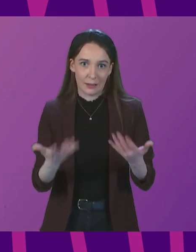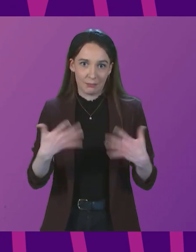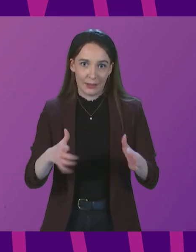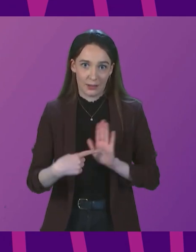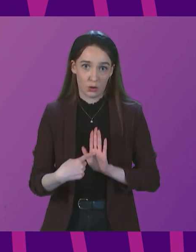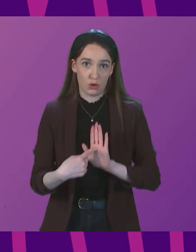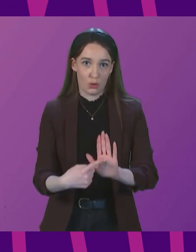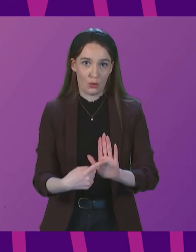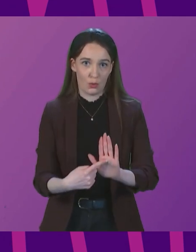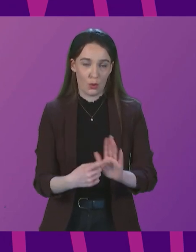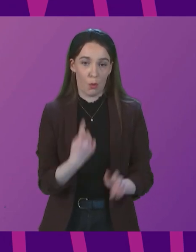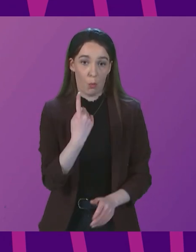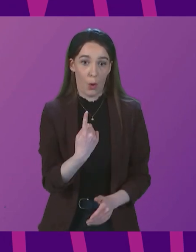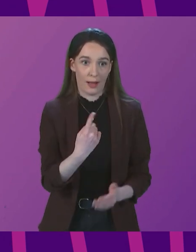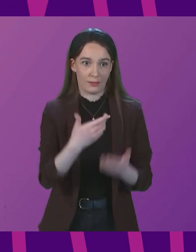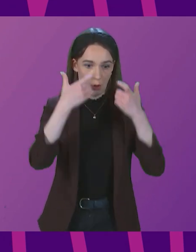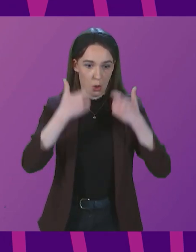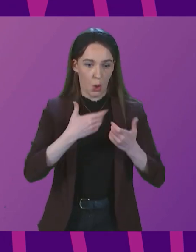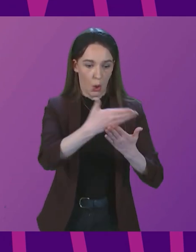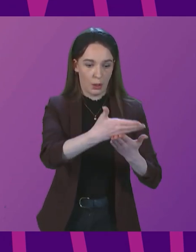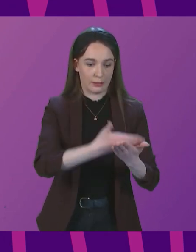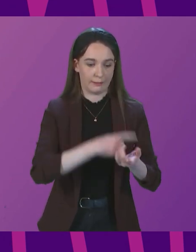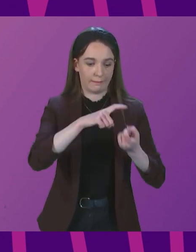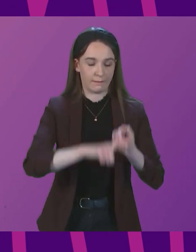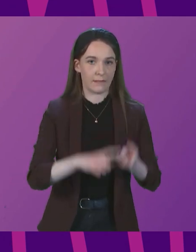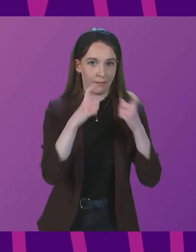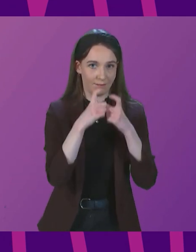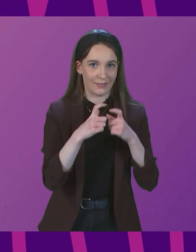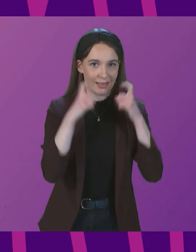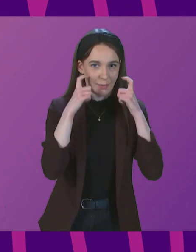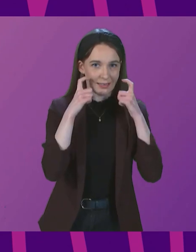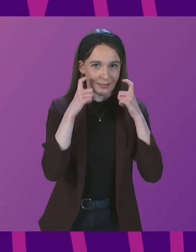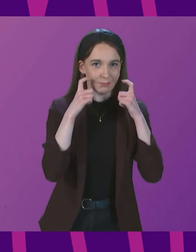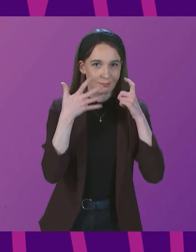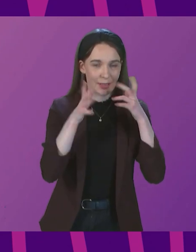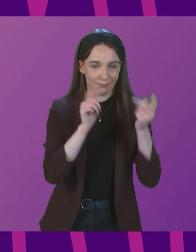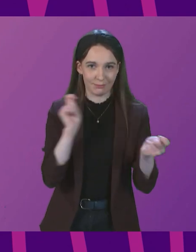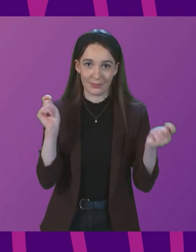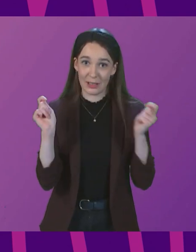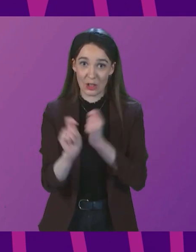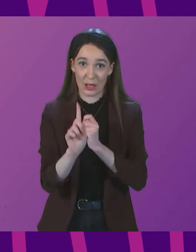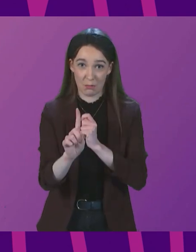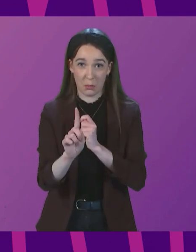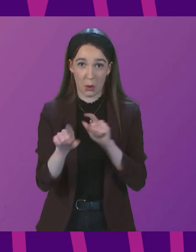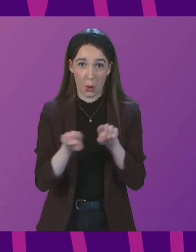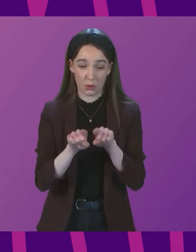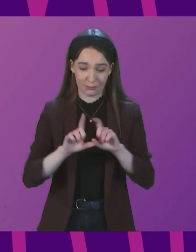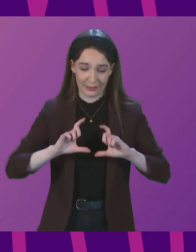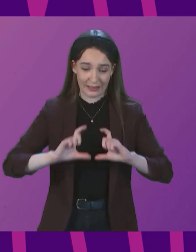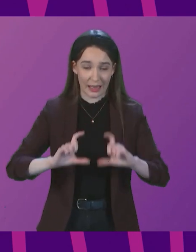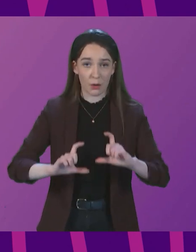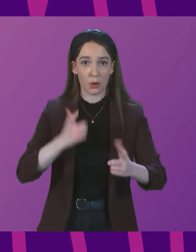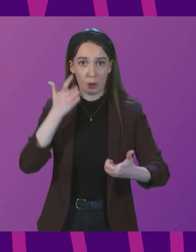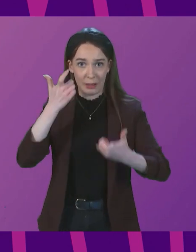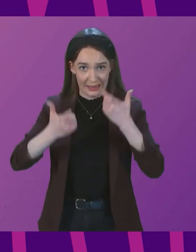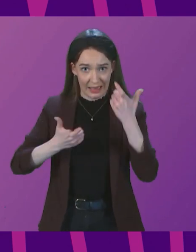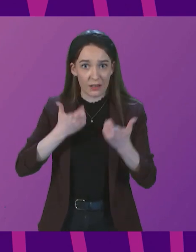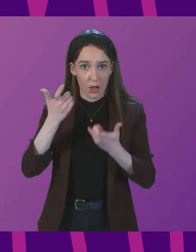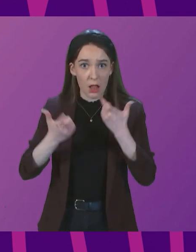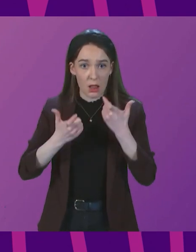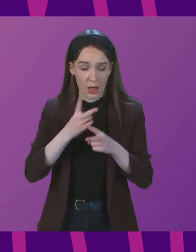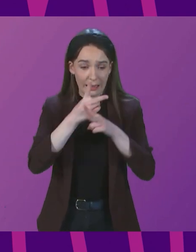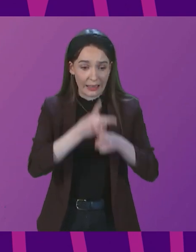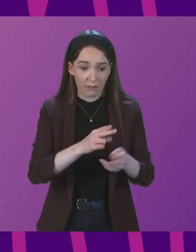remaining legal measure and the common sense need for continued caution, not least for the sake of the NHS, while this wave of